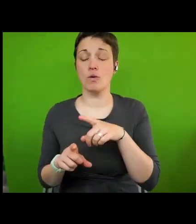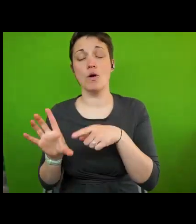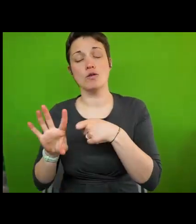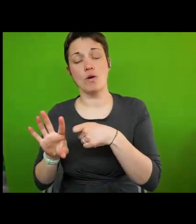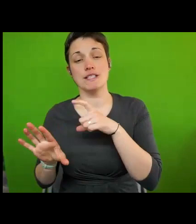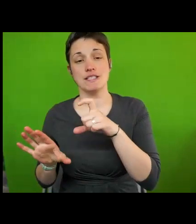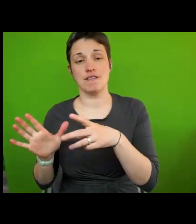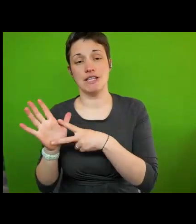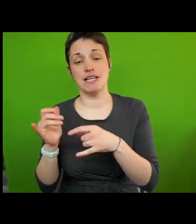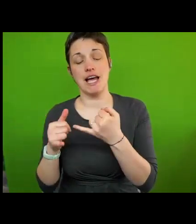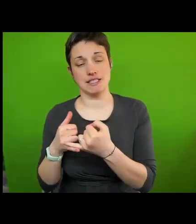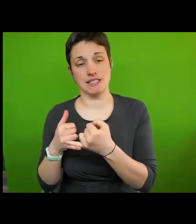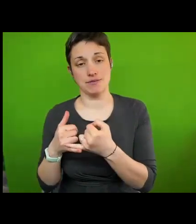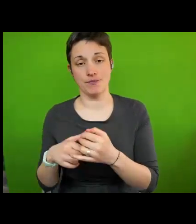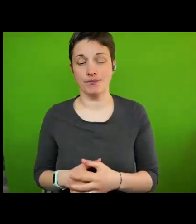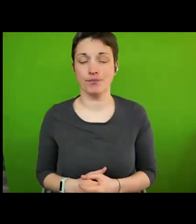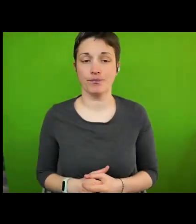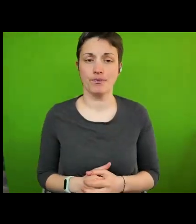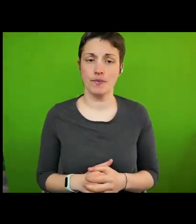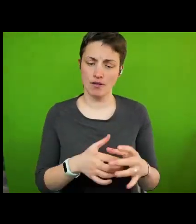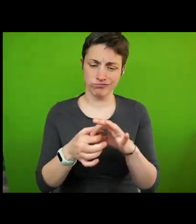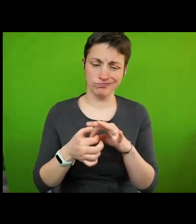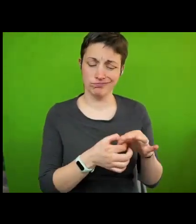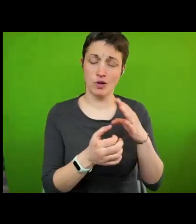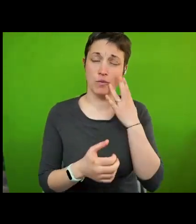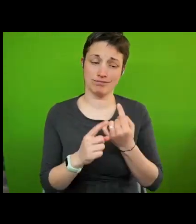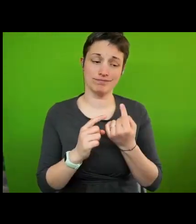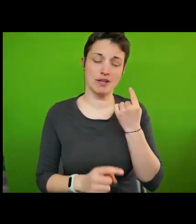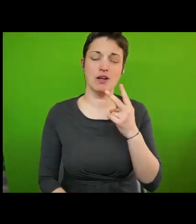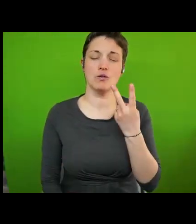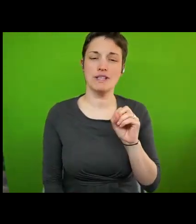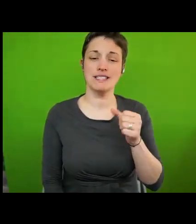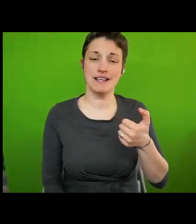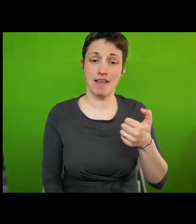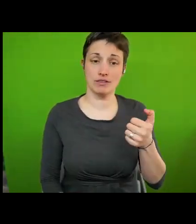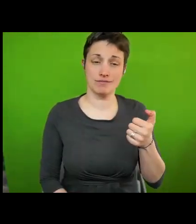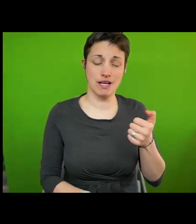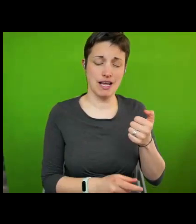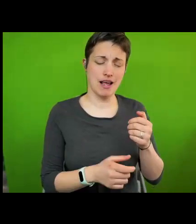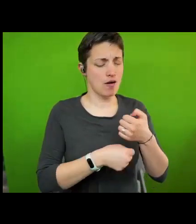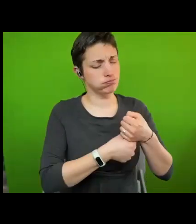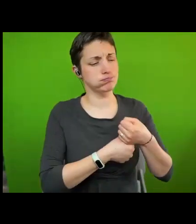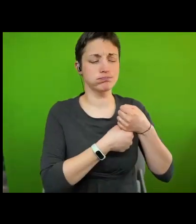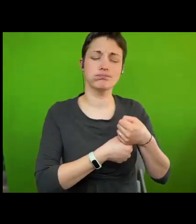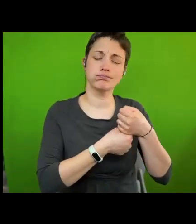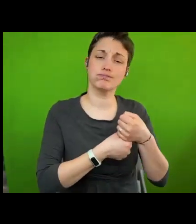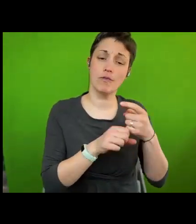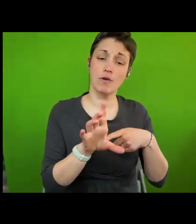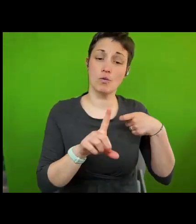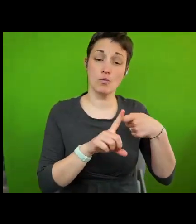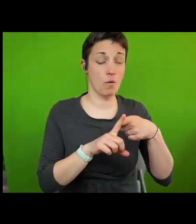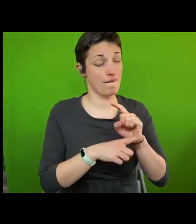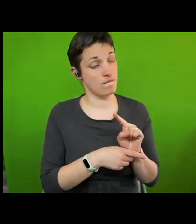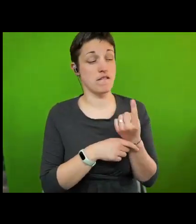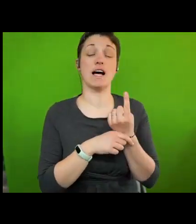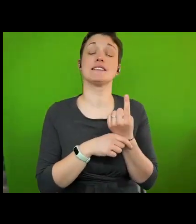The network was formed in 2011 and drove the campaign for York to become the UK's first